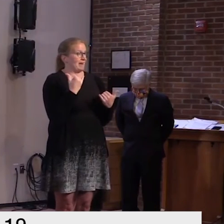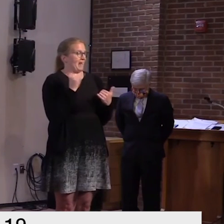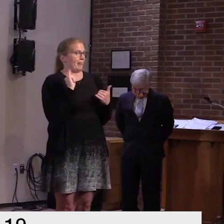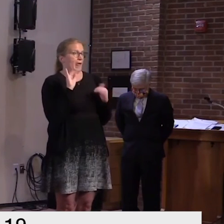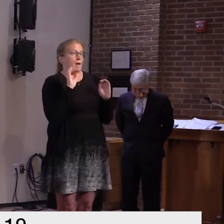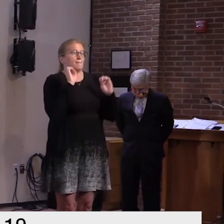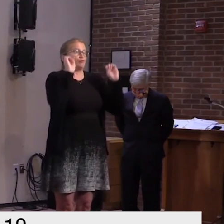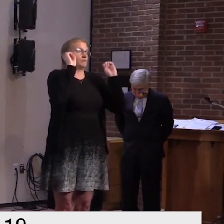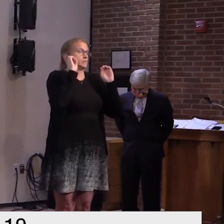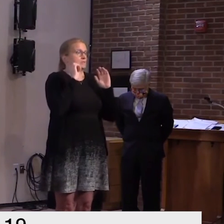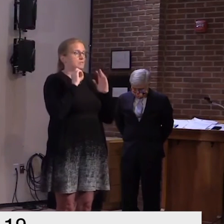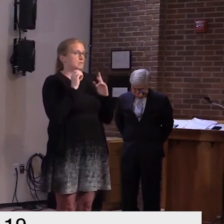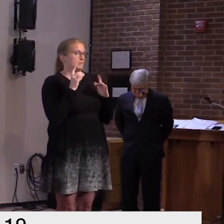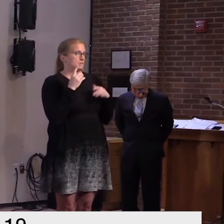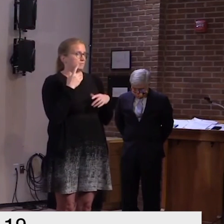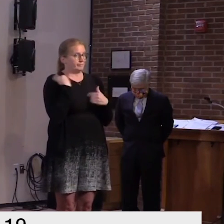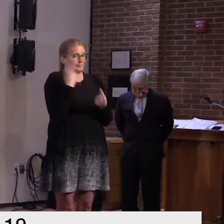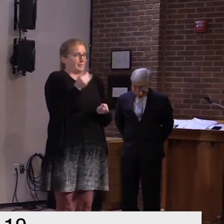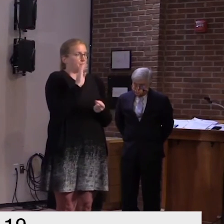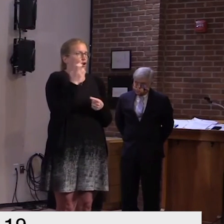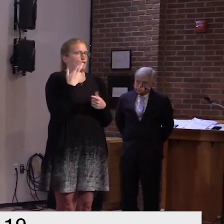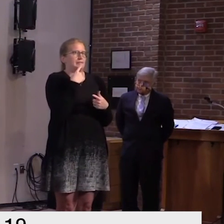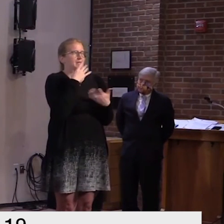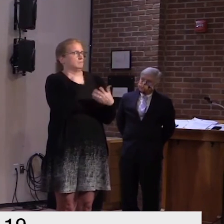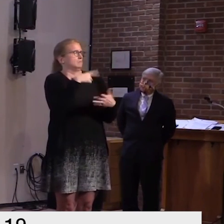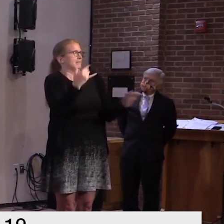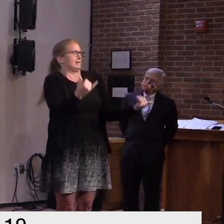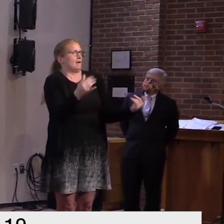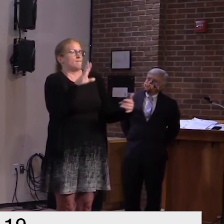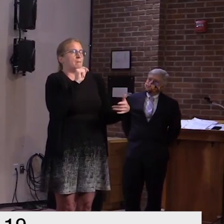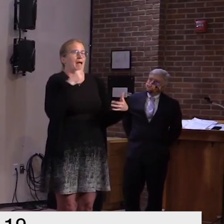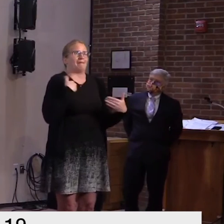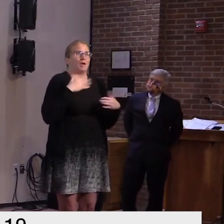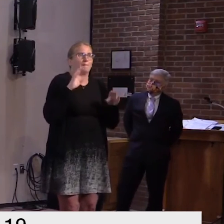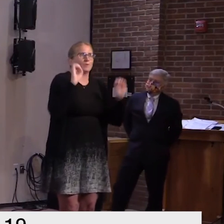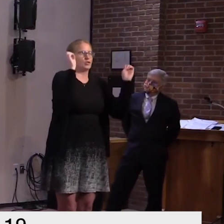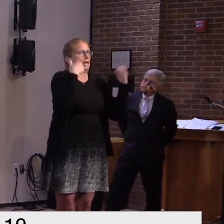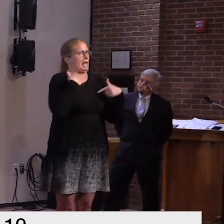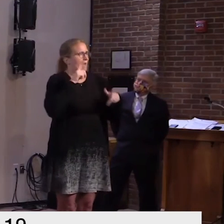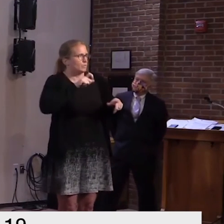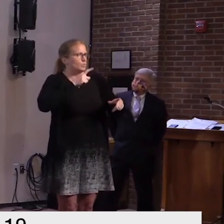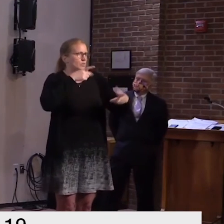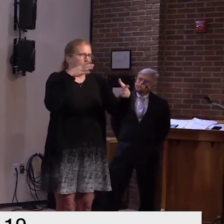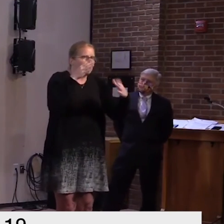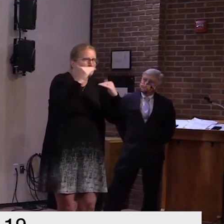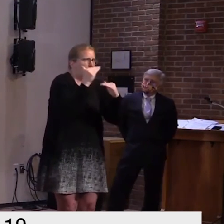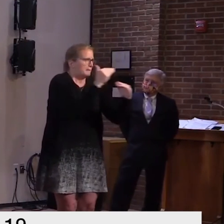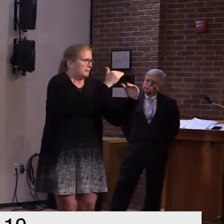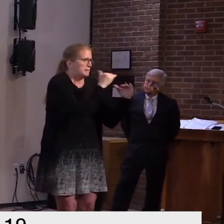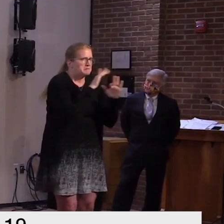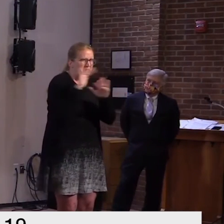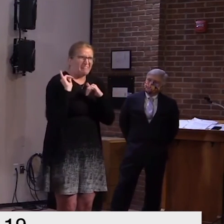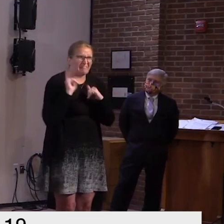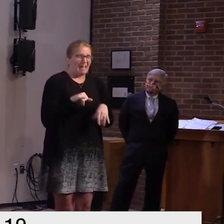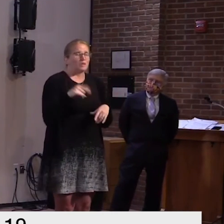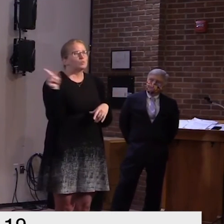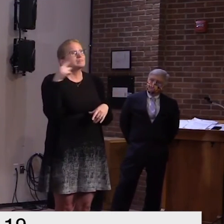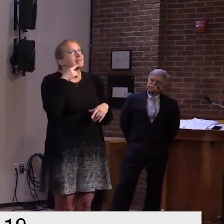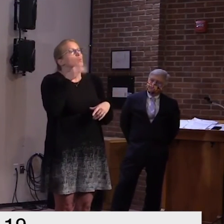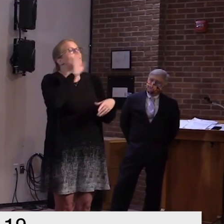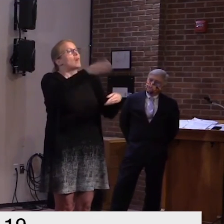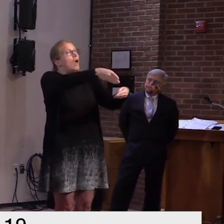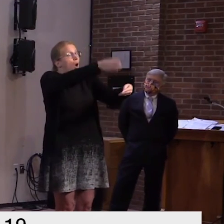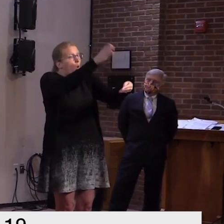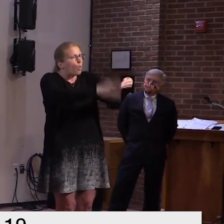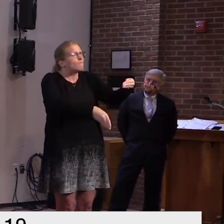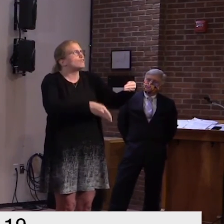provide more specific detail about what that data inside and outside vermont would need to look like and do you